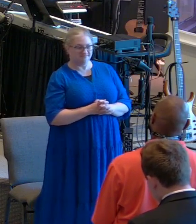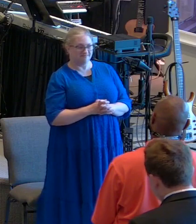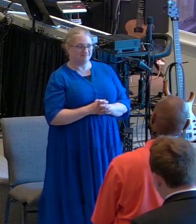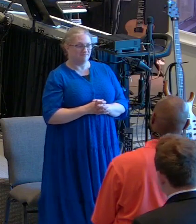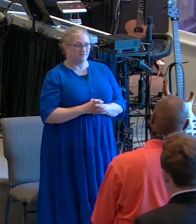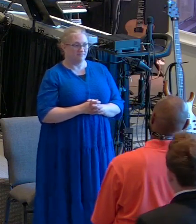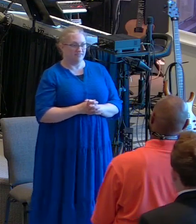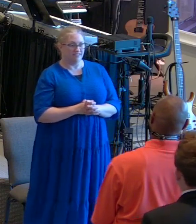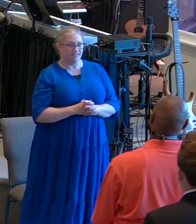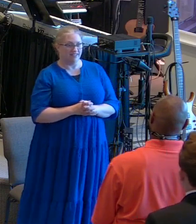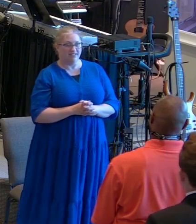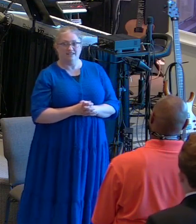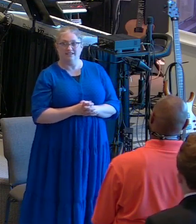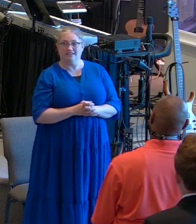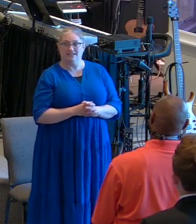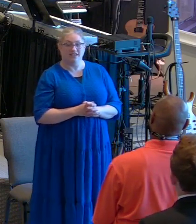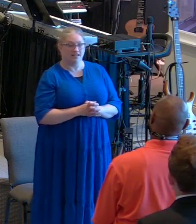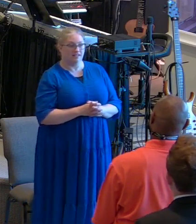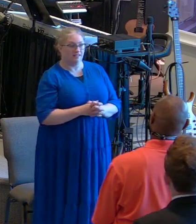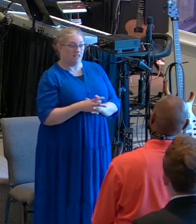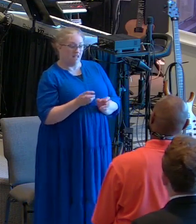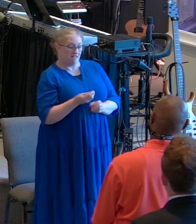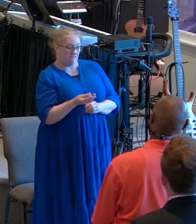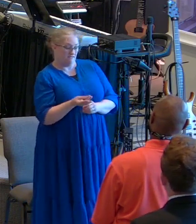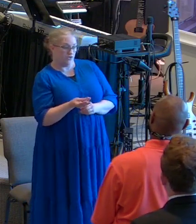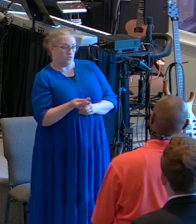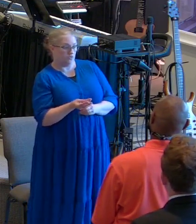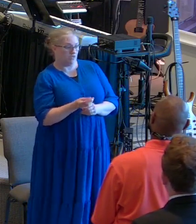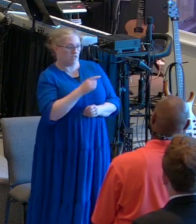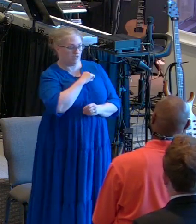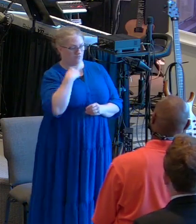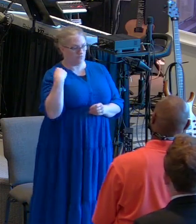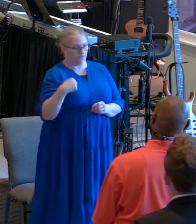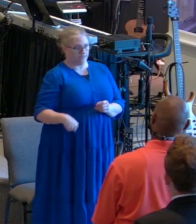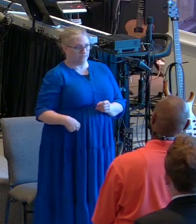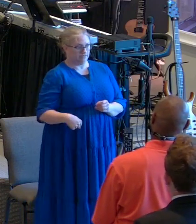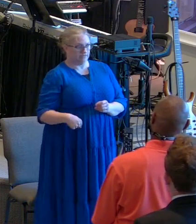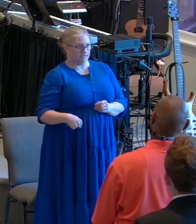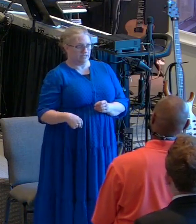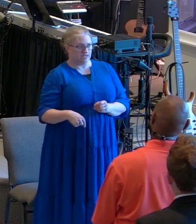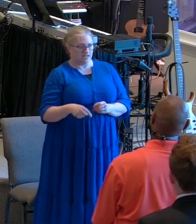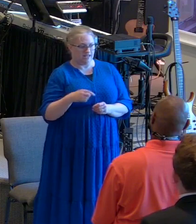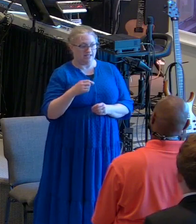And behold, certain of the scribes said within themselves, this man blasphemeth.